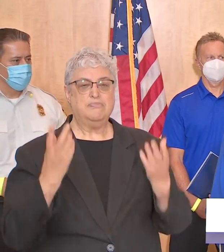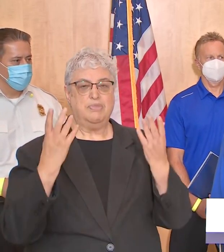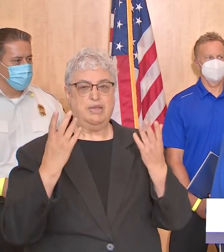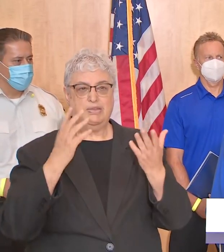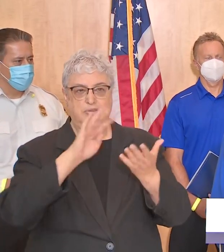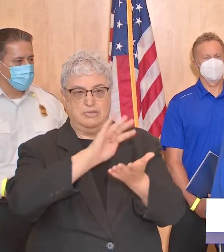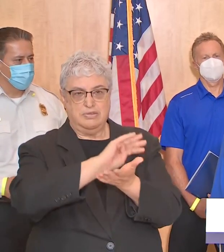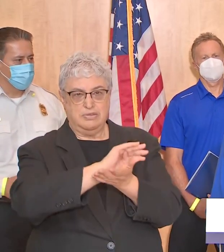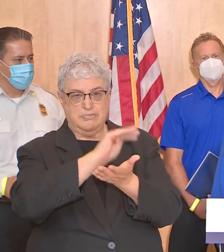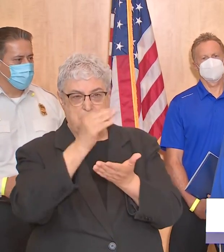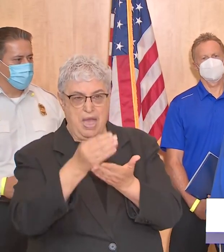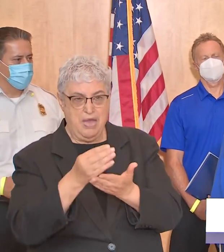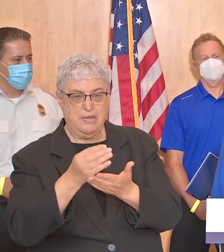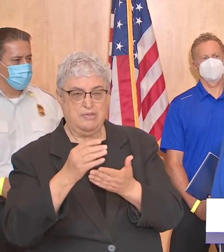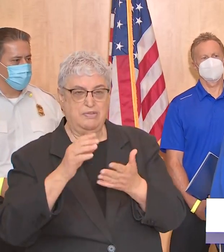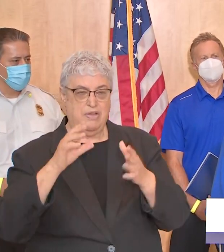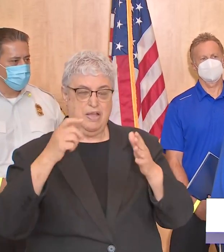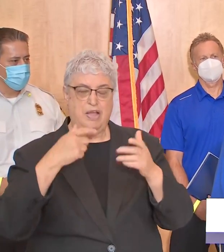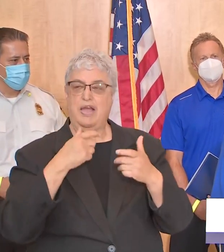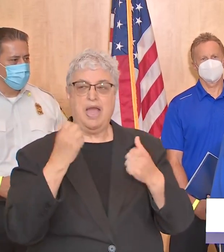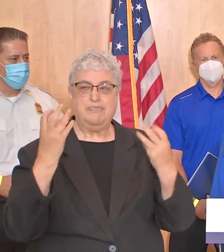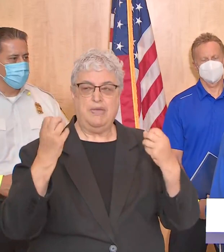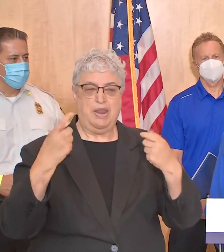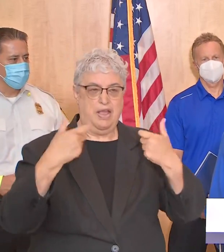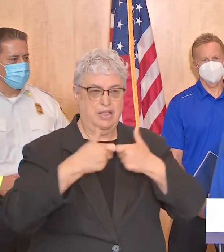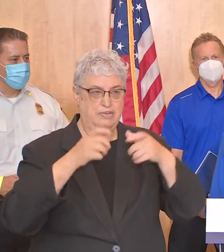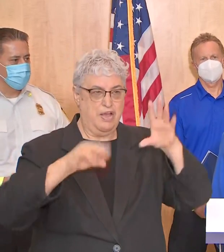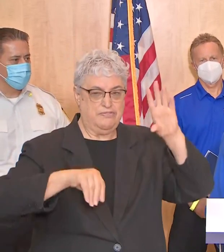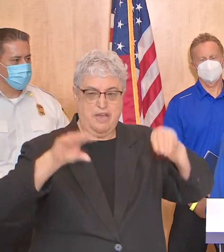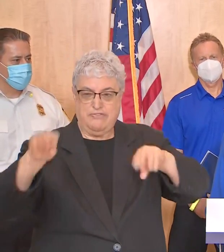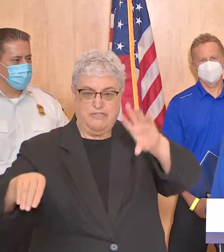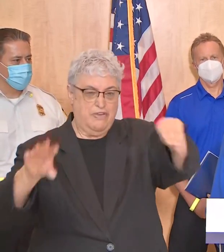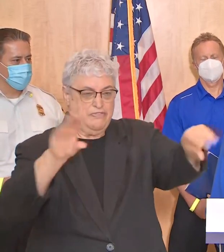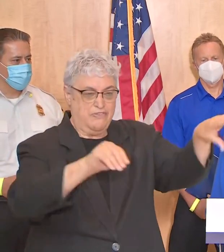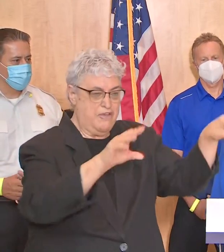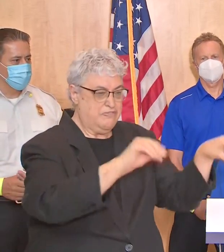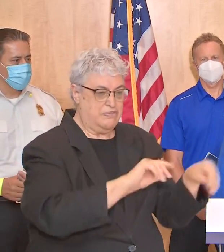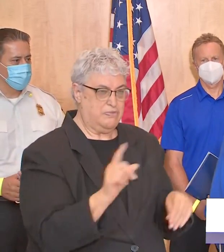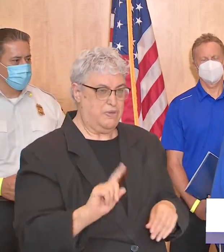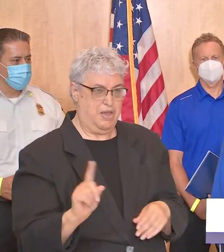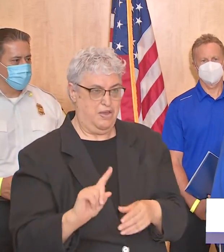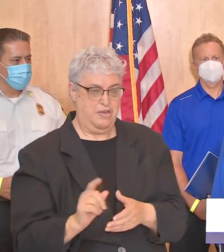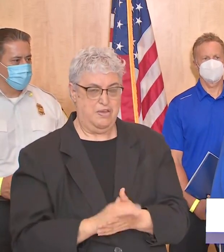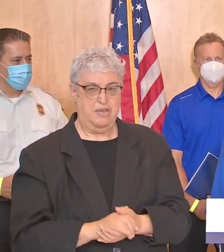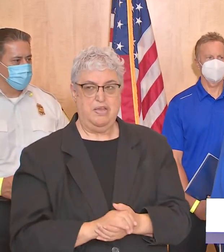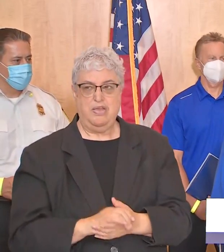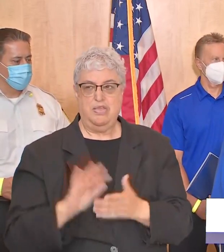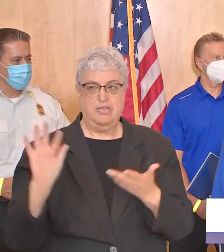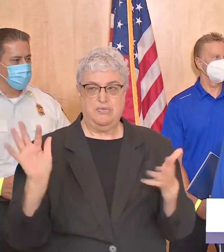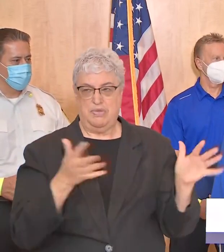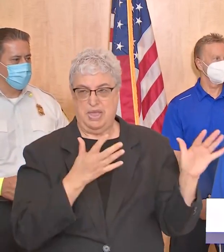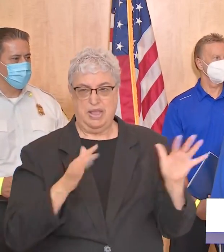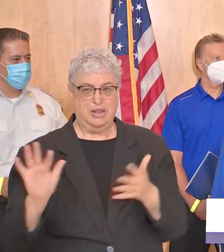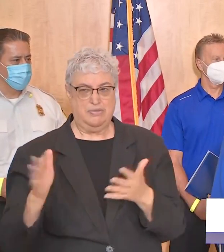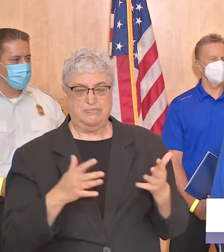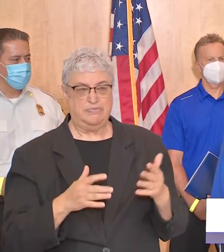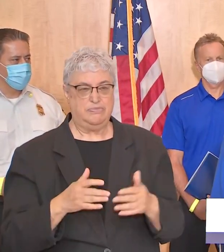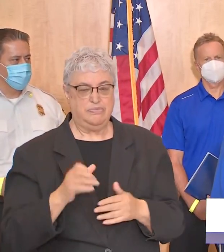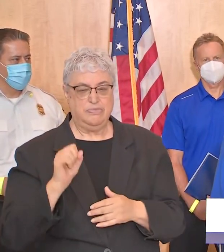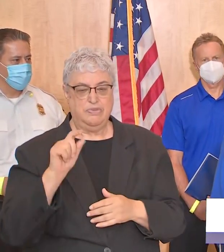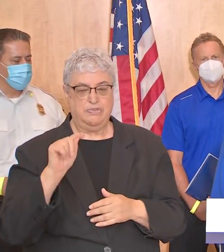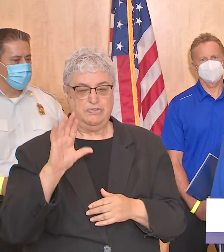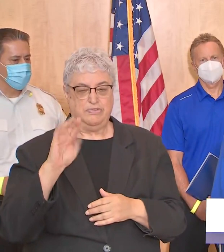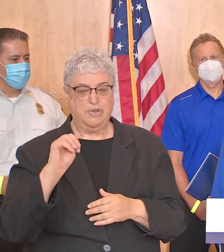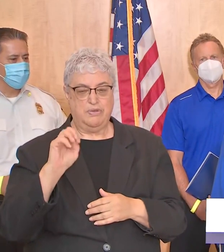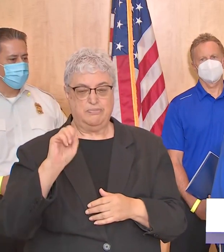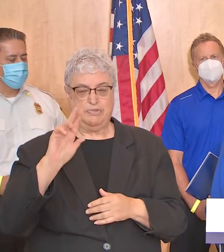our in our area uh rainfall would be something else but it's the it's the wind pretty much concerned about the storm surge is